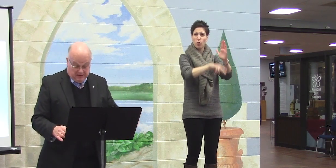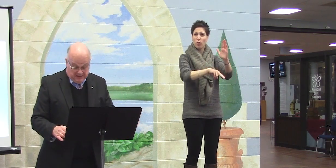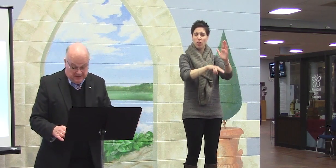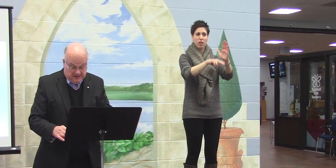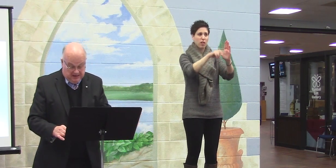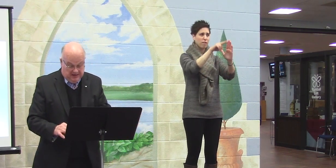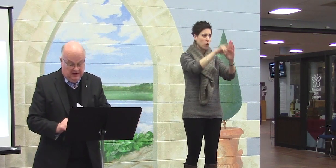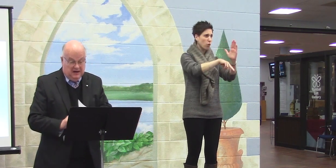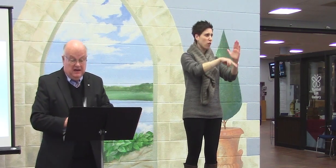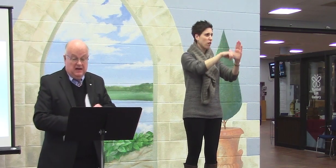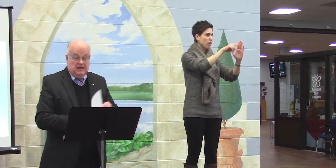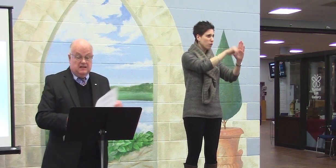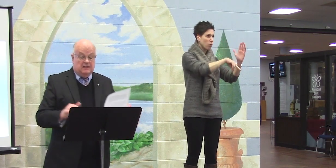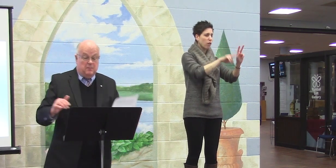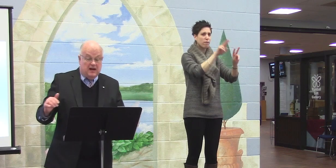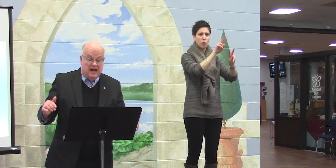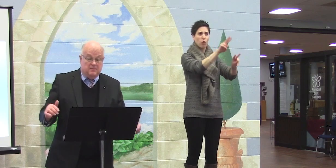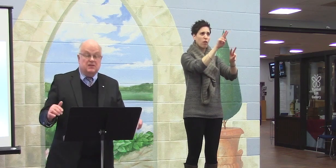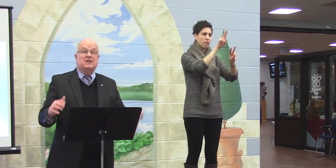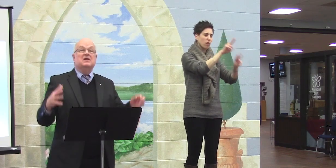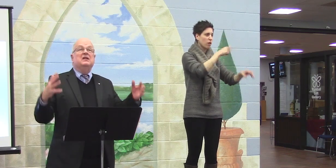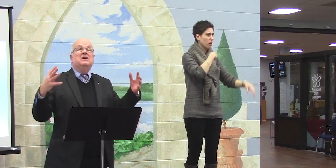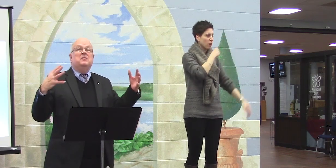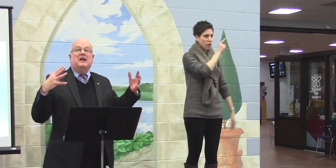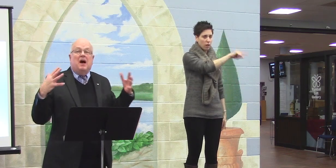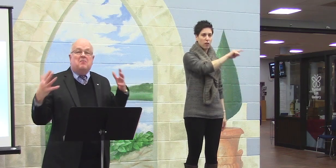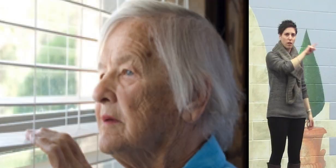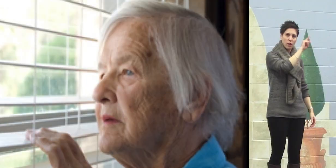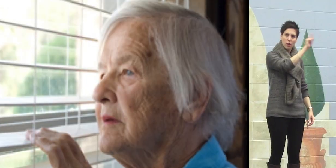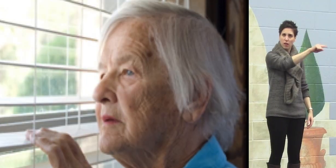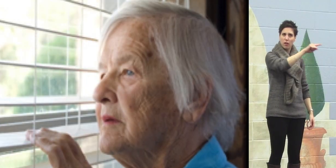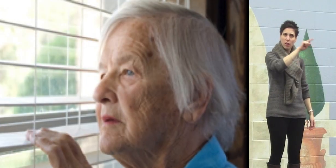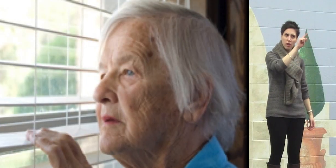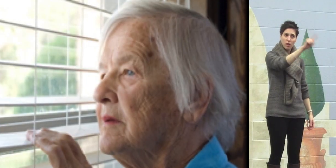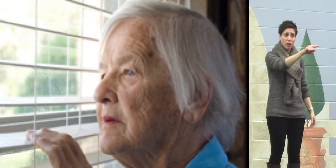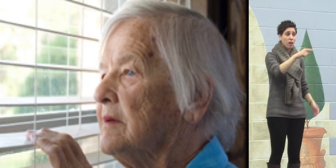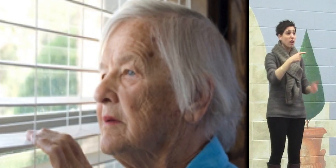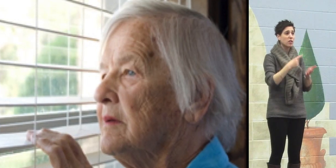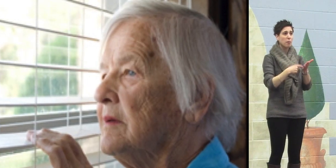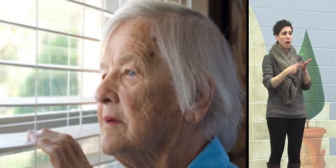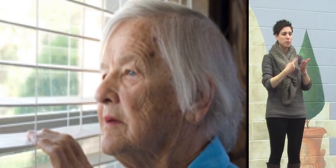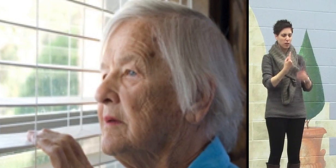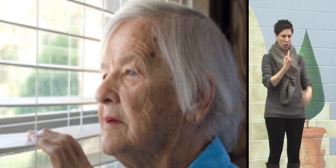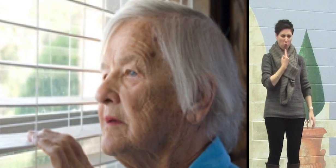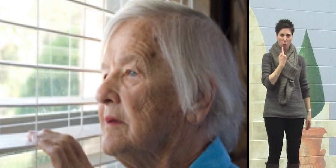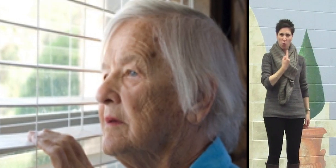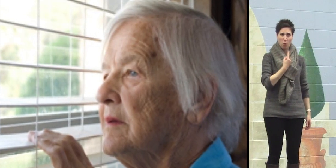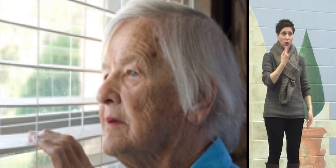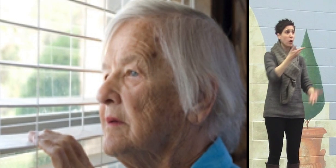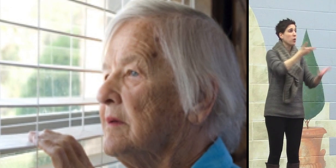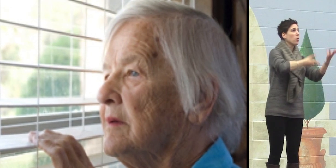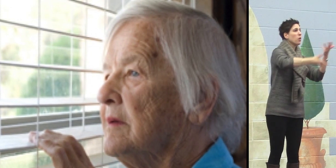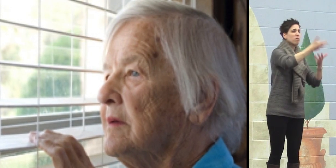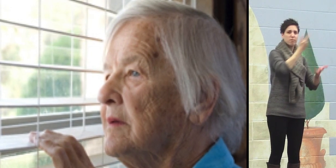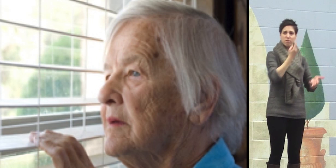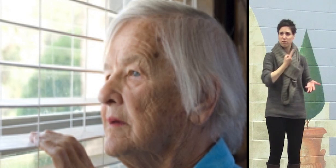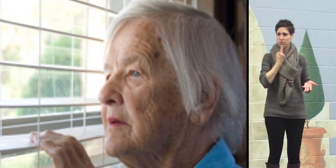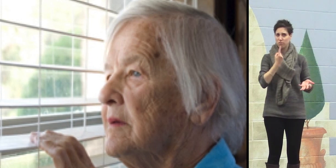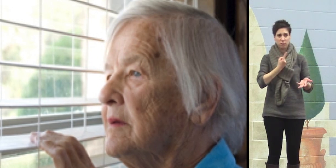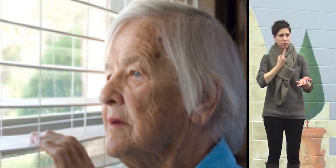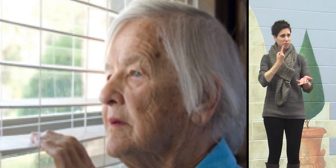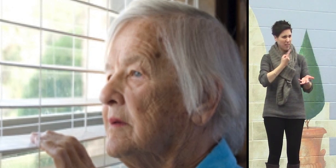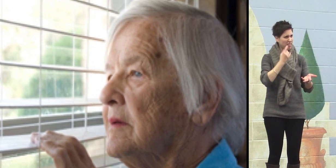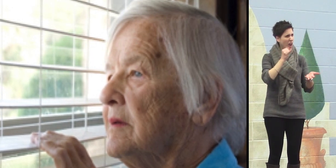often. Sometimes, you become socially isolated. All of these